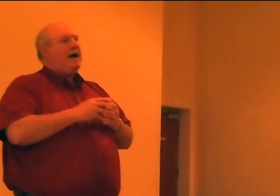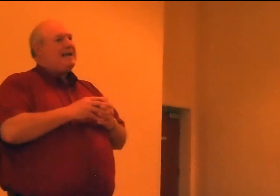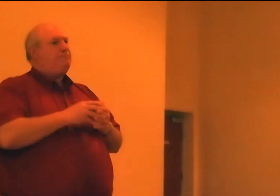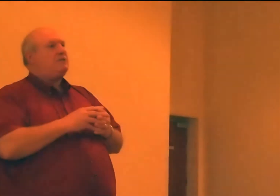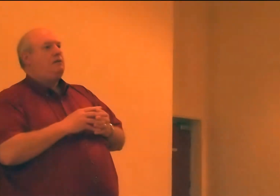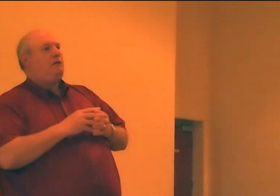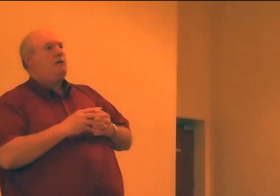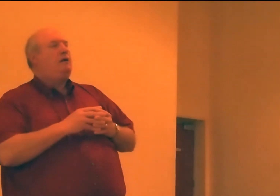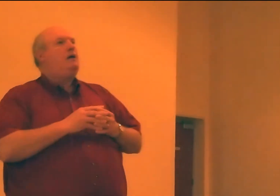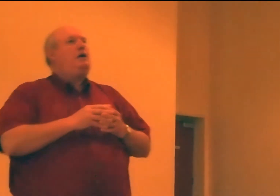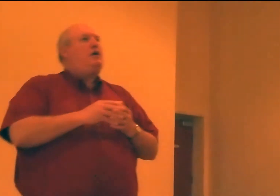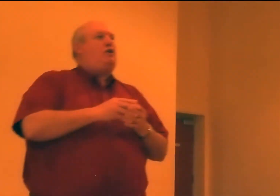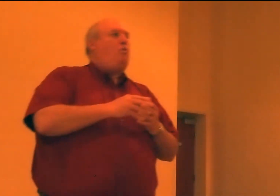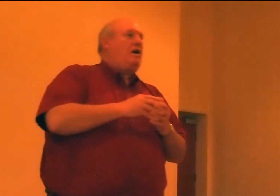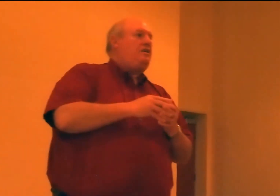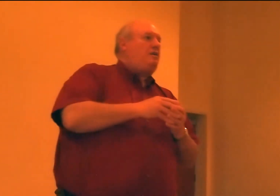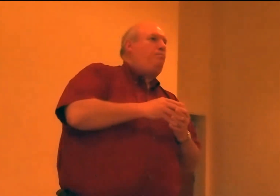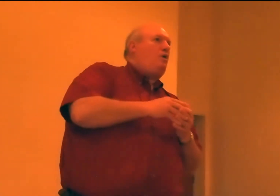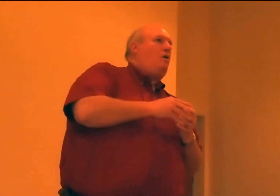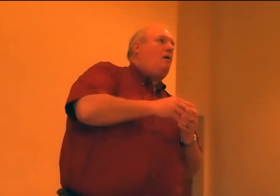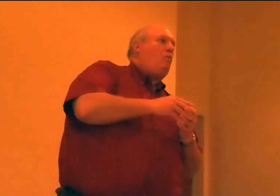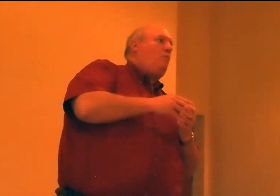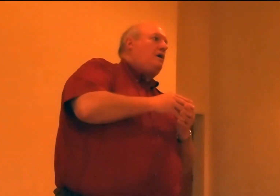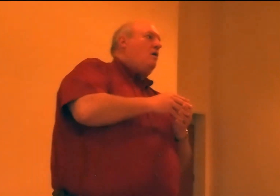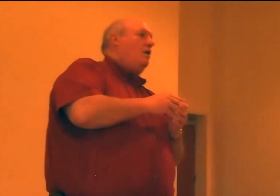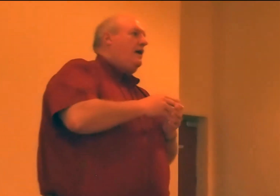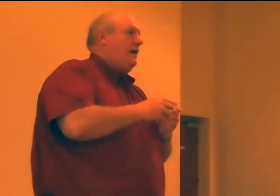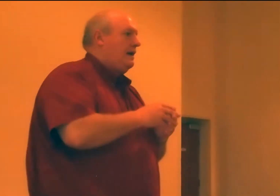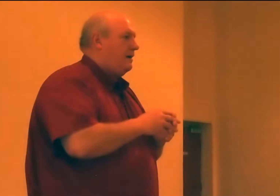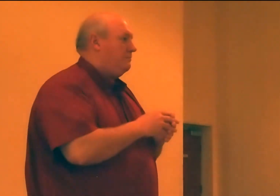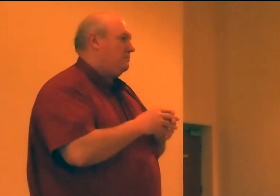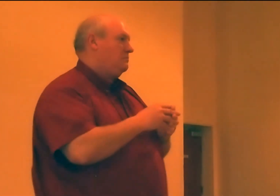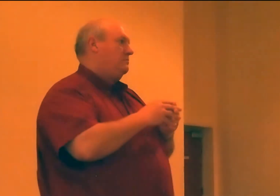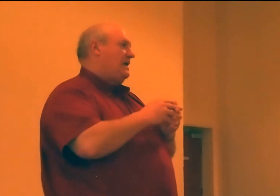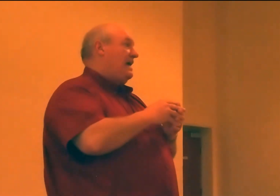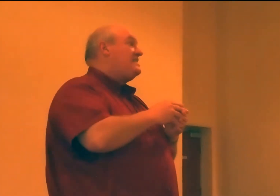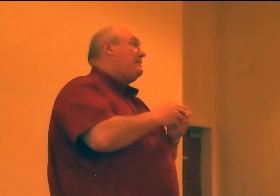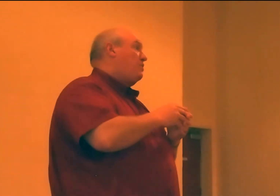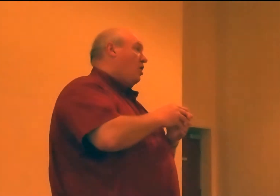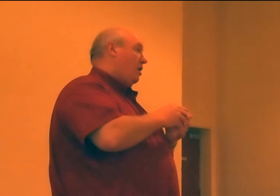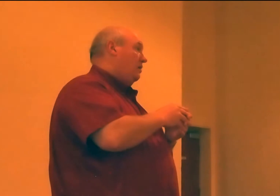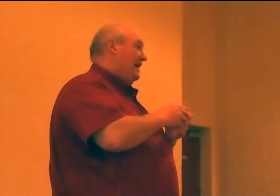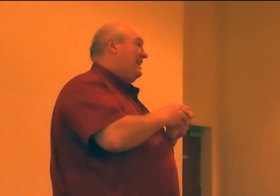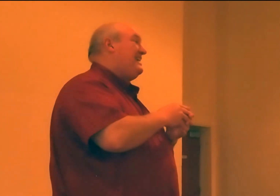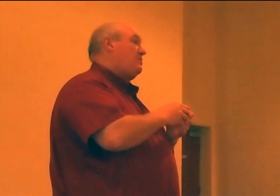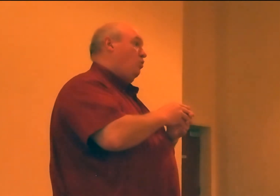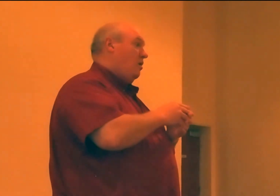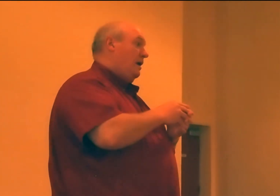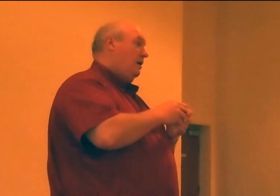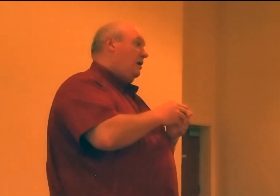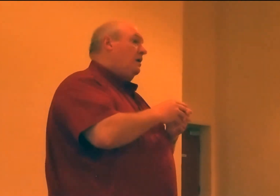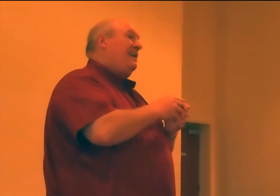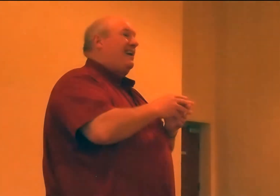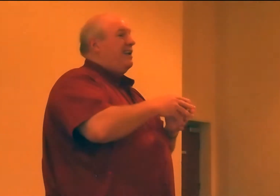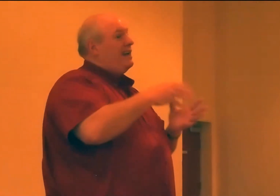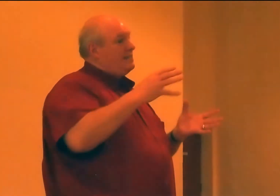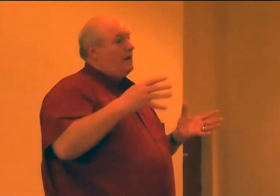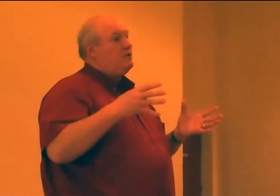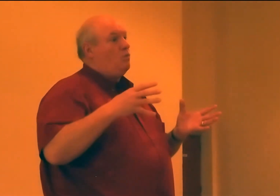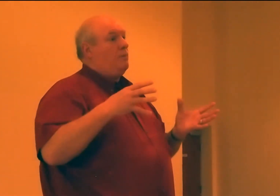pipes, you want to put on what we call an anti-seek collar. At least one. And a lot of times you want